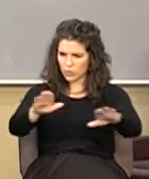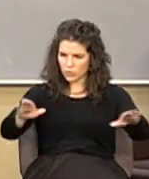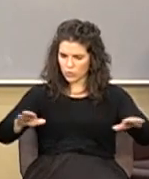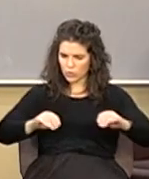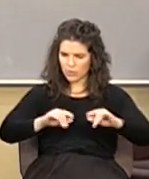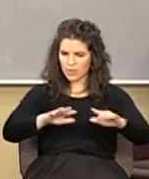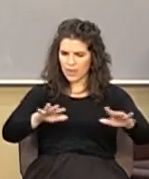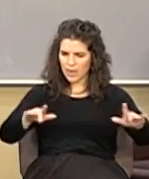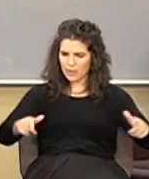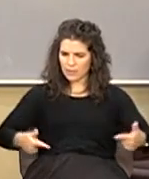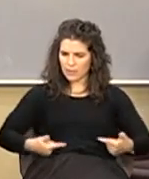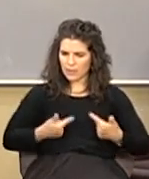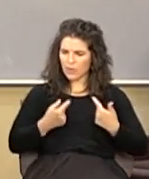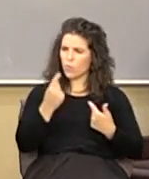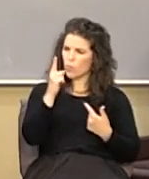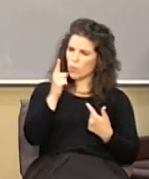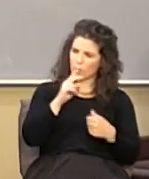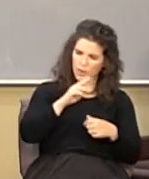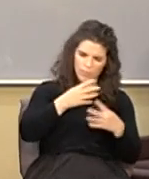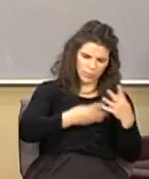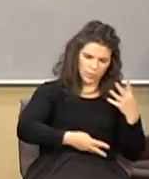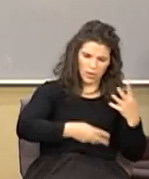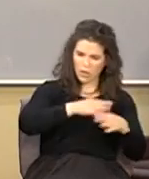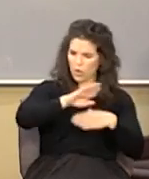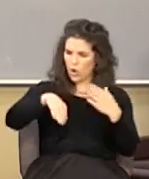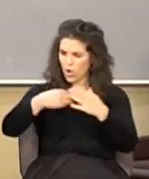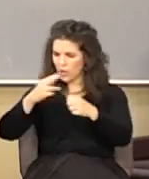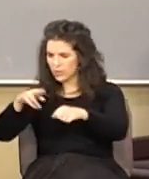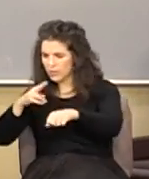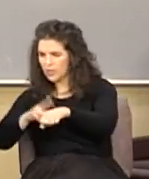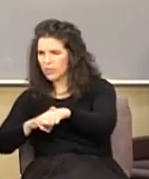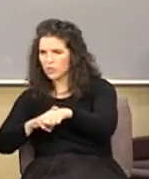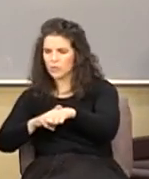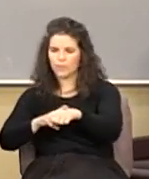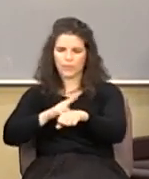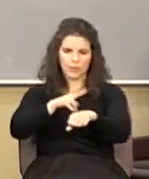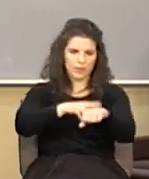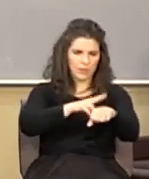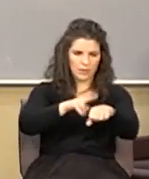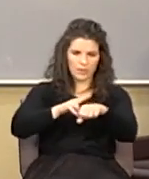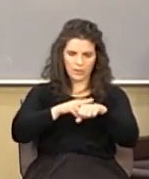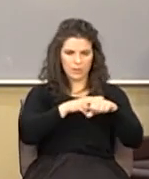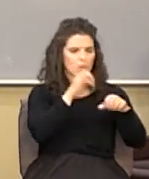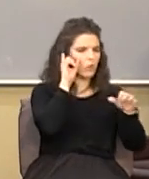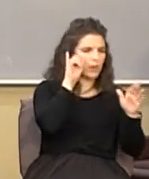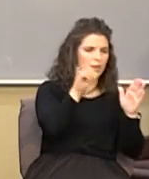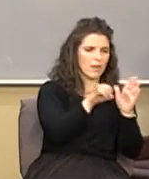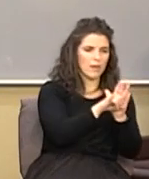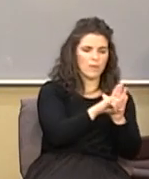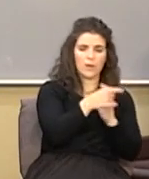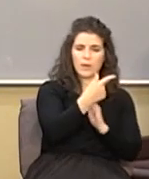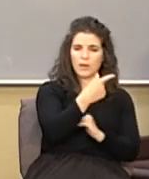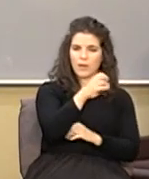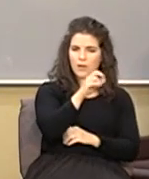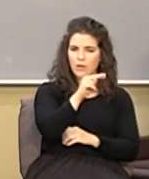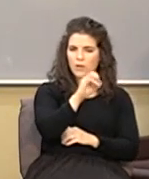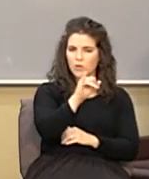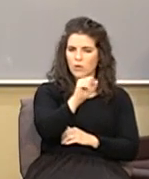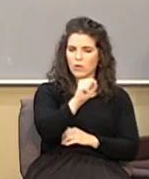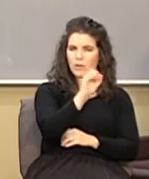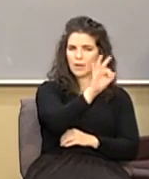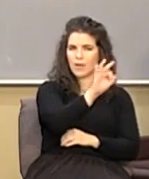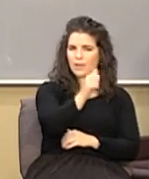when he says one nation made of one blood all nations nations are identified in Genesis chapter 9 and 10 as